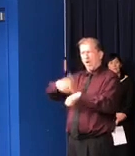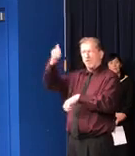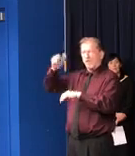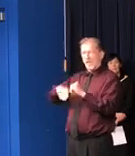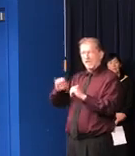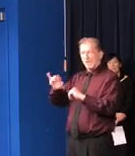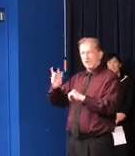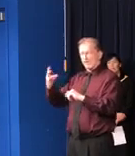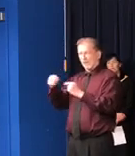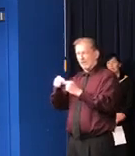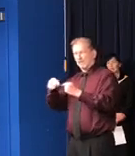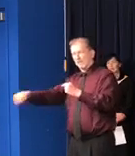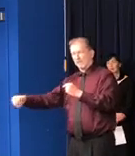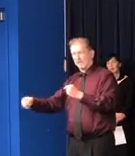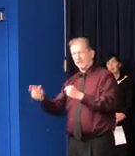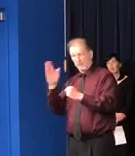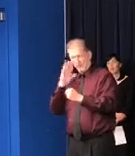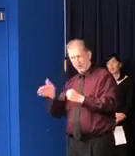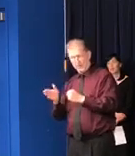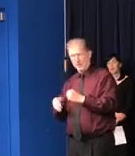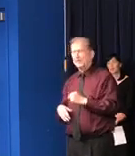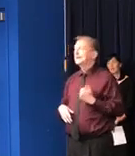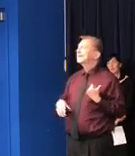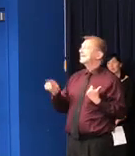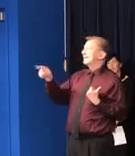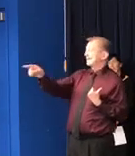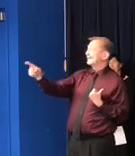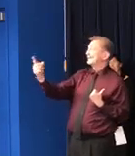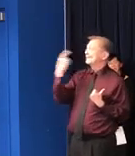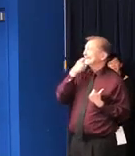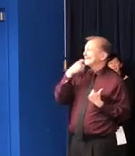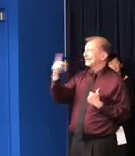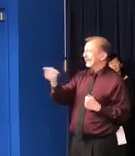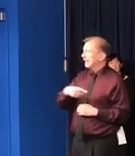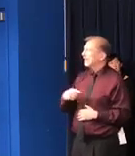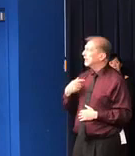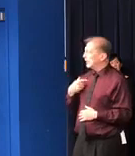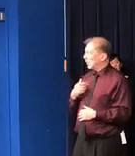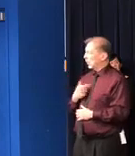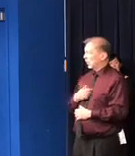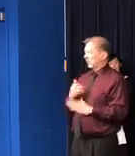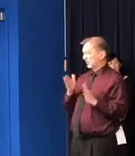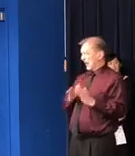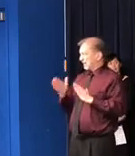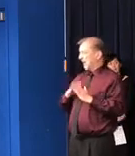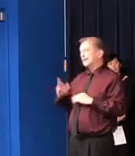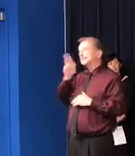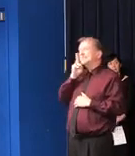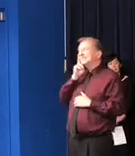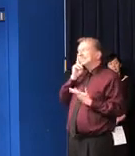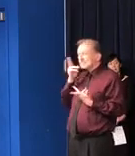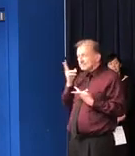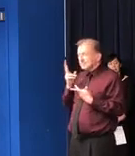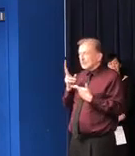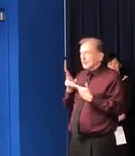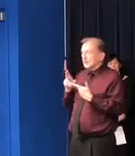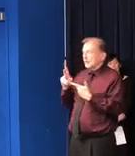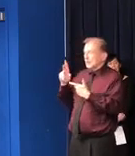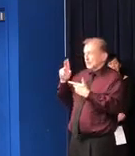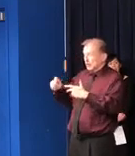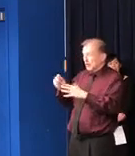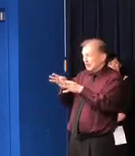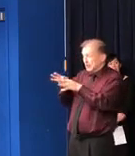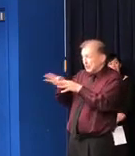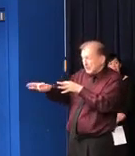As I said to Dana when she asked a question just like that, you know, we are looking every day at the question of, you know, whether we're